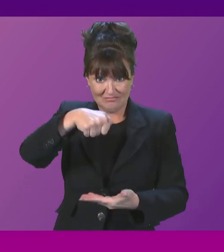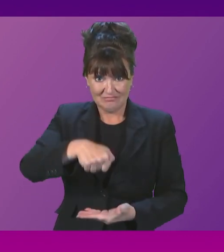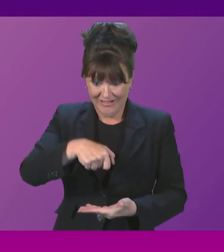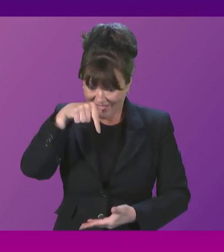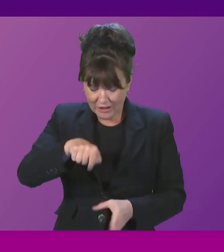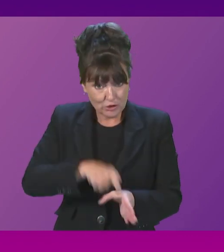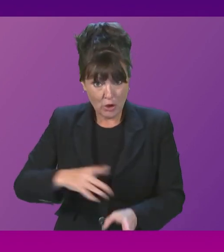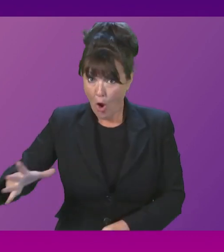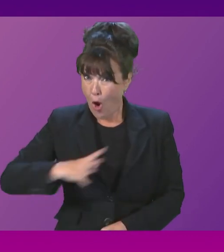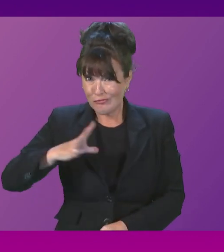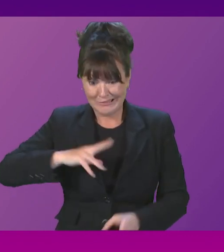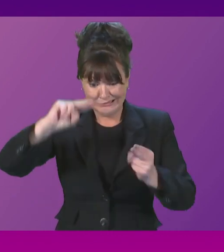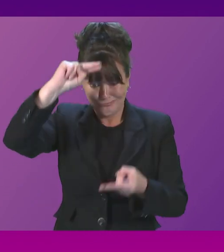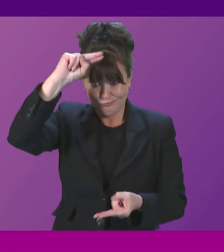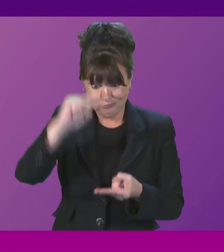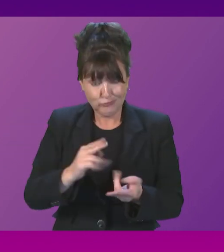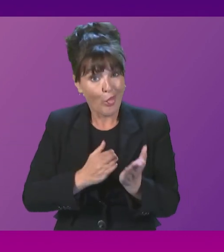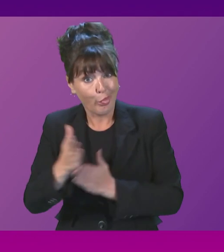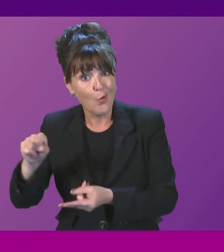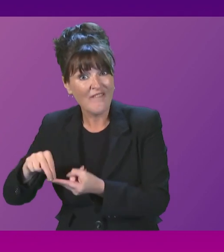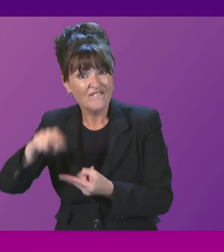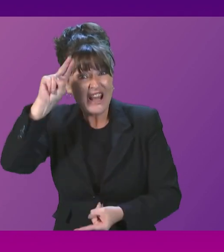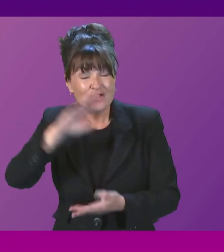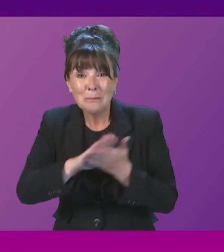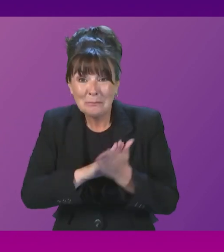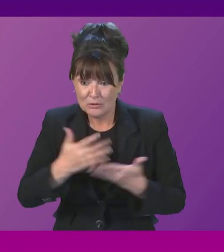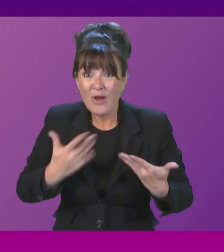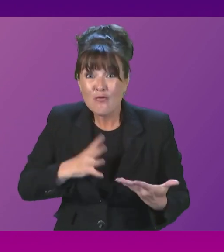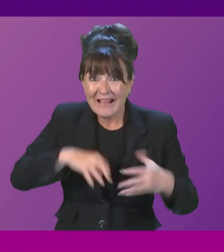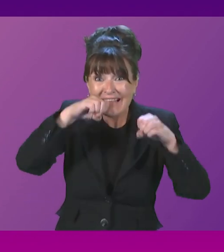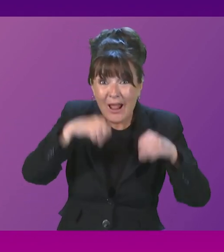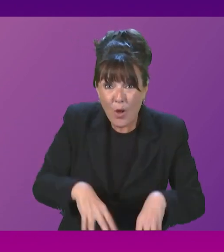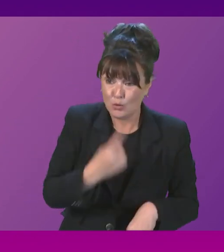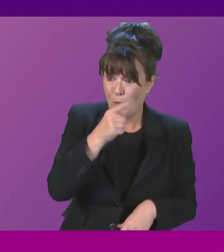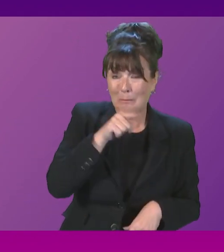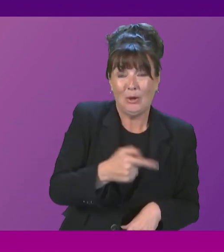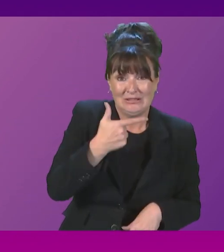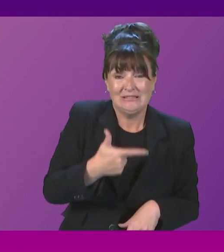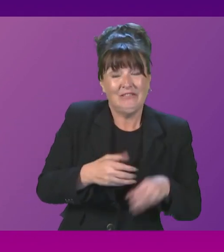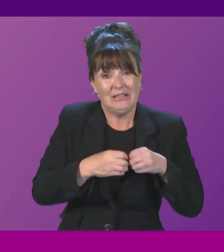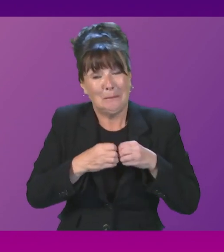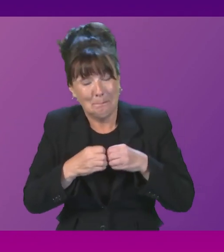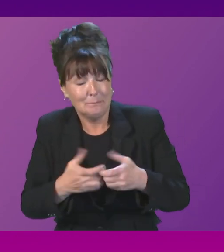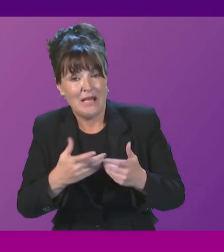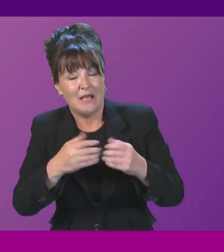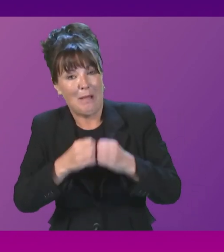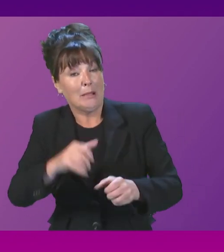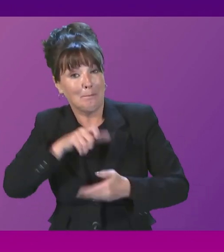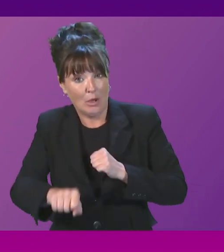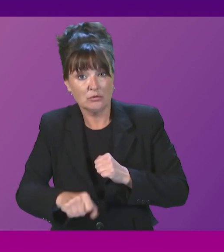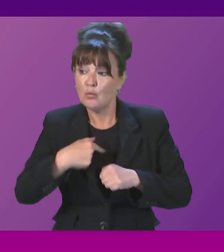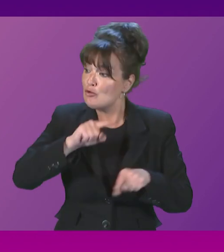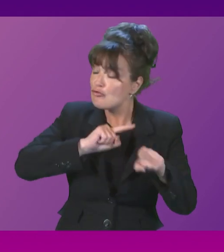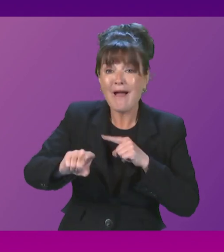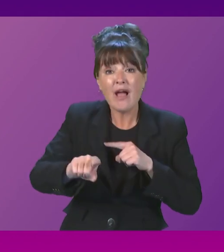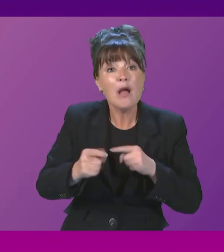this year, been eroded because of inflation to the tune of £1.7 billion. We are trying to give public sector workers the